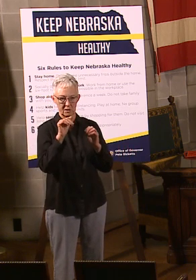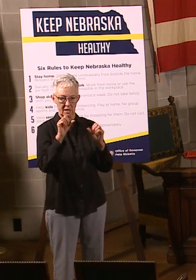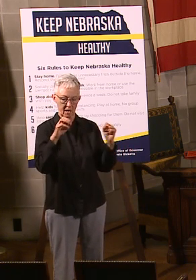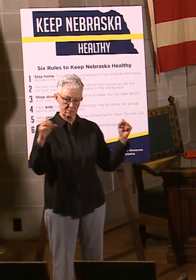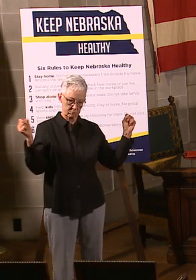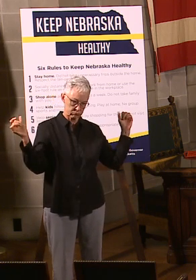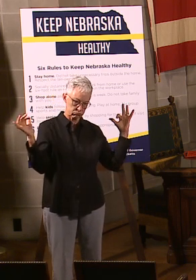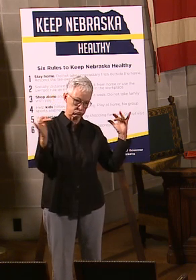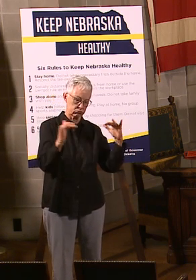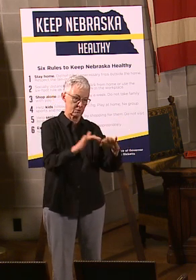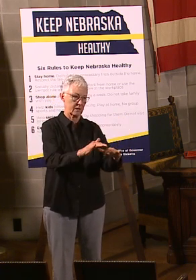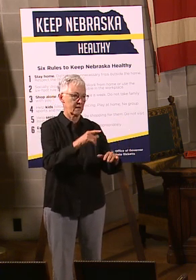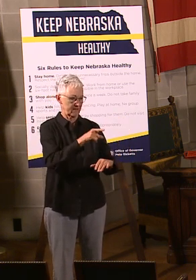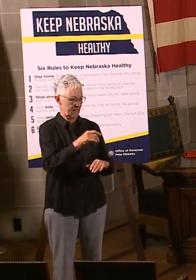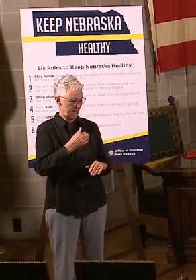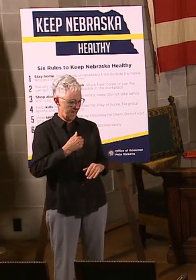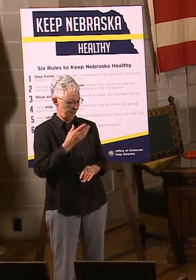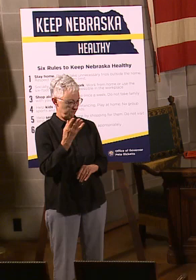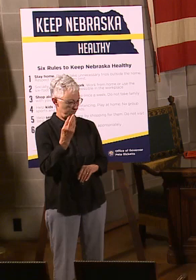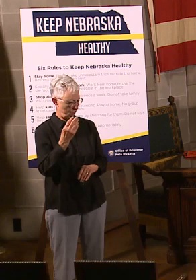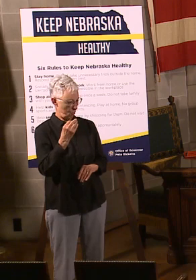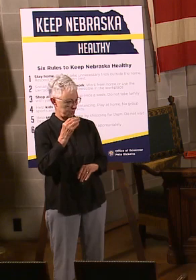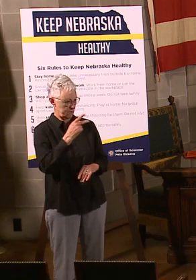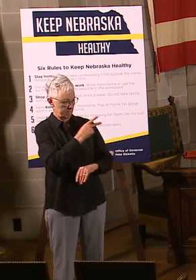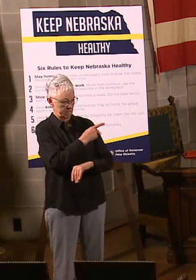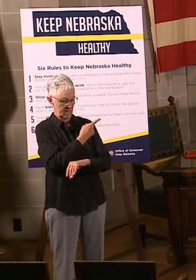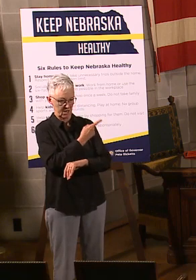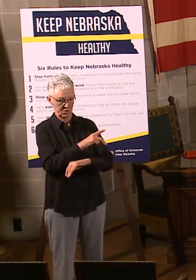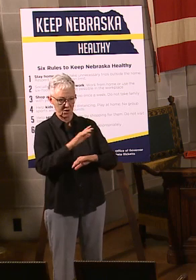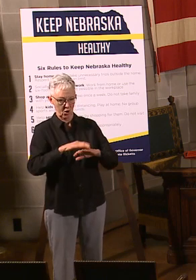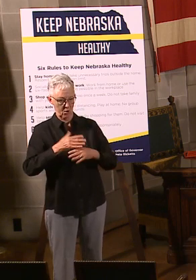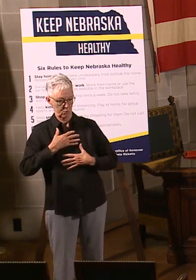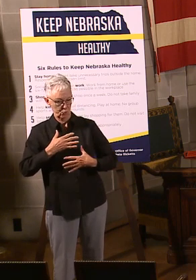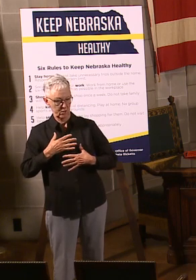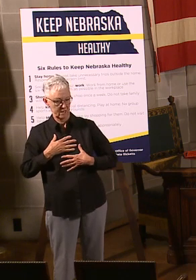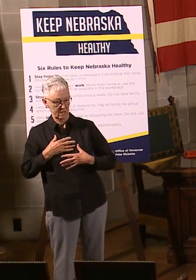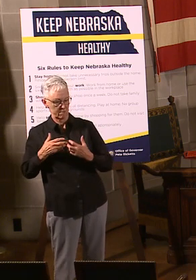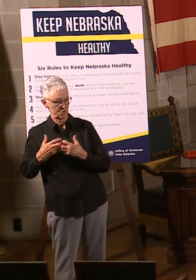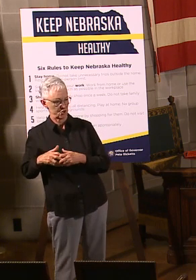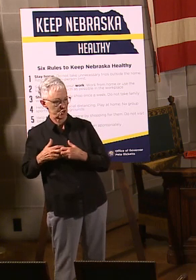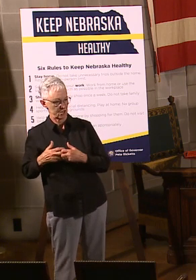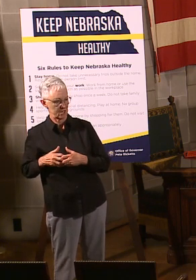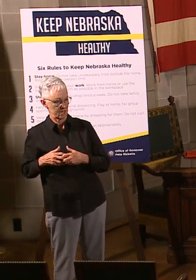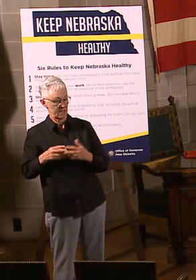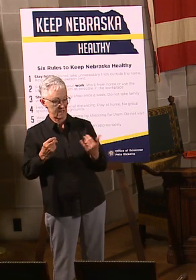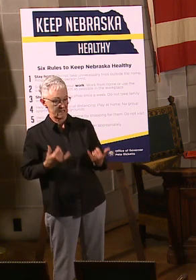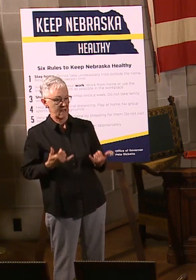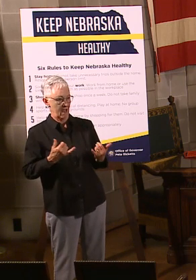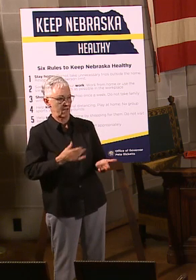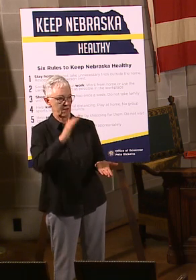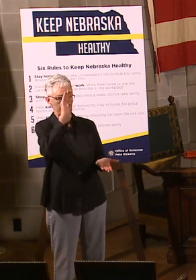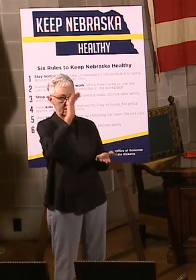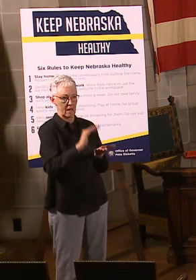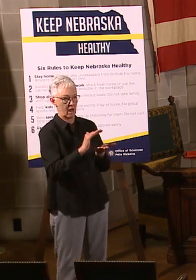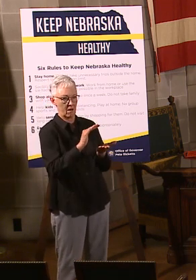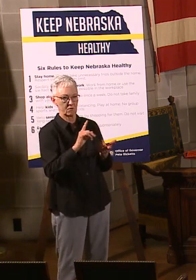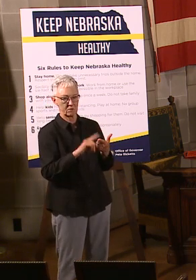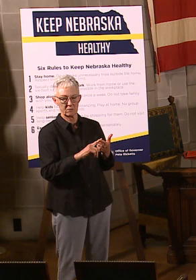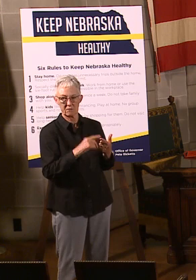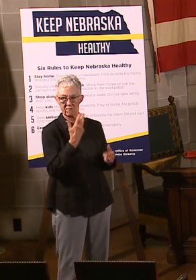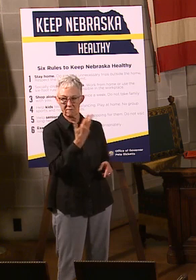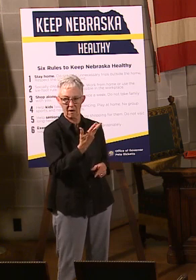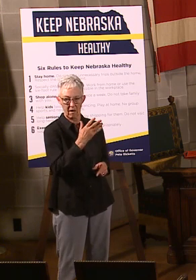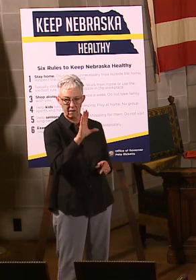had 14 patients on ventilators in the ICU. They currently are down to only five COVID-positive patients in the ICU on